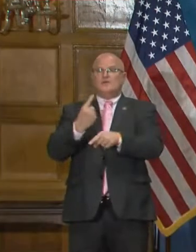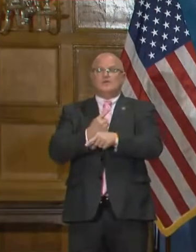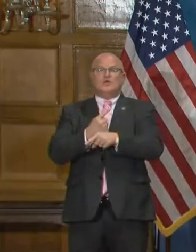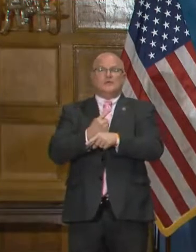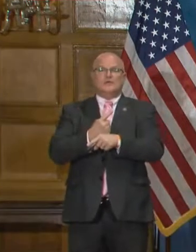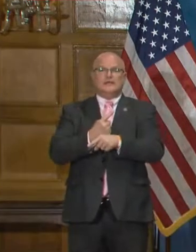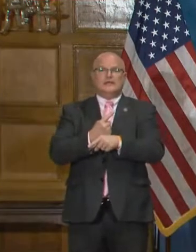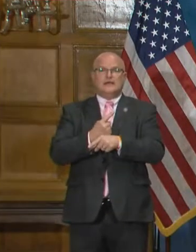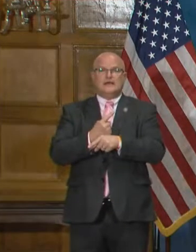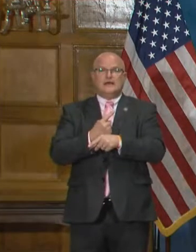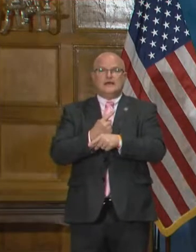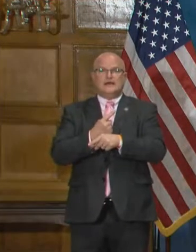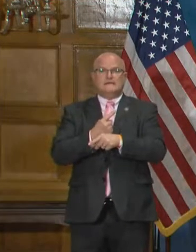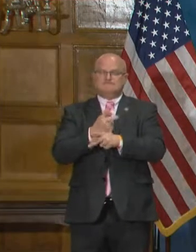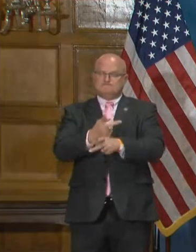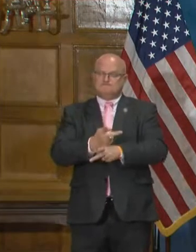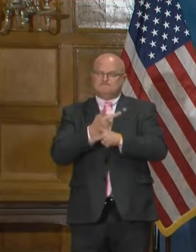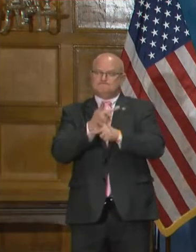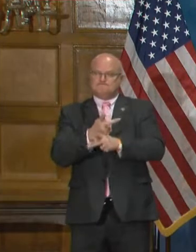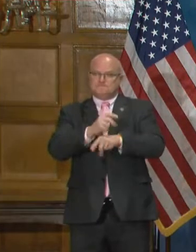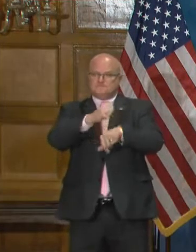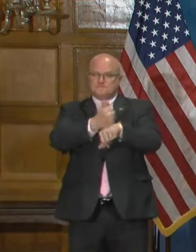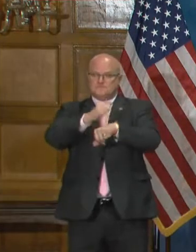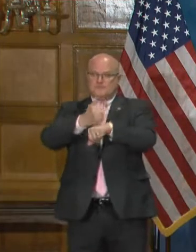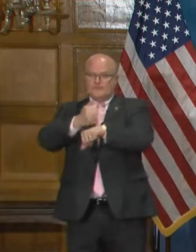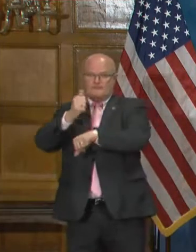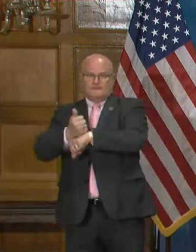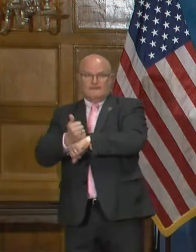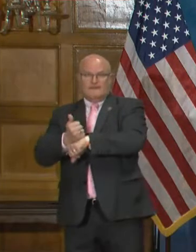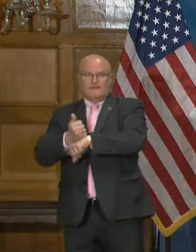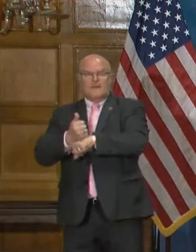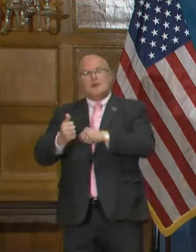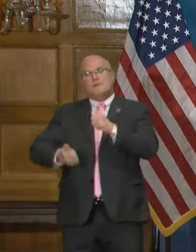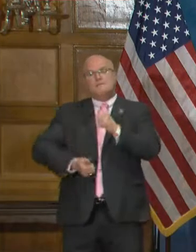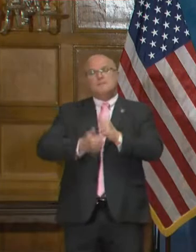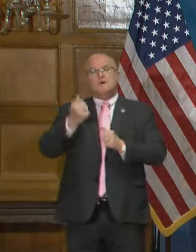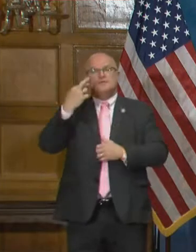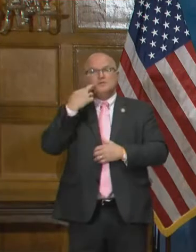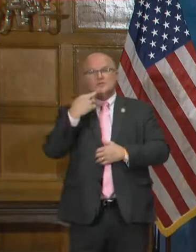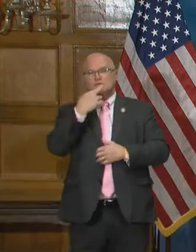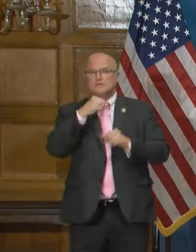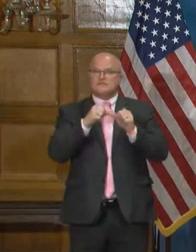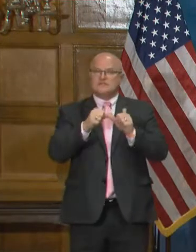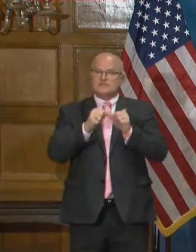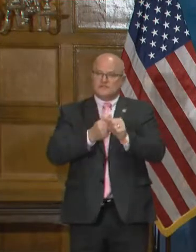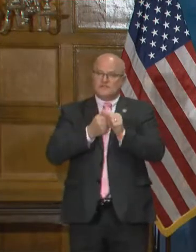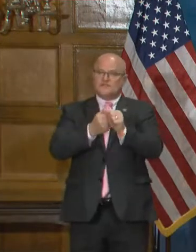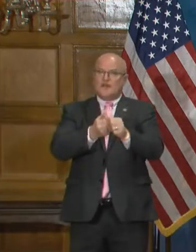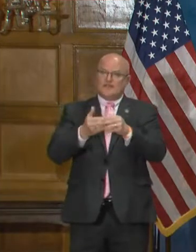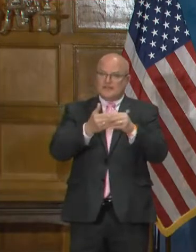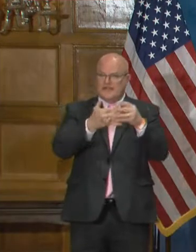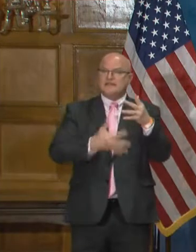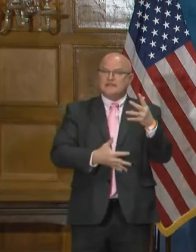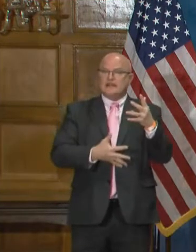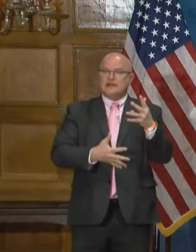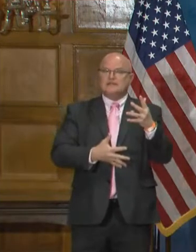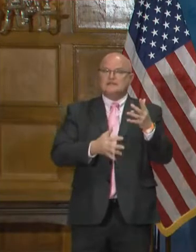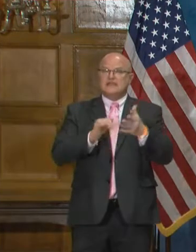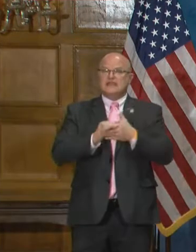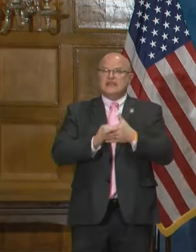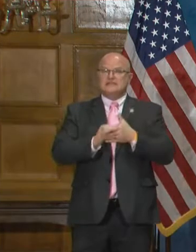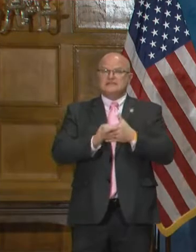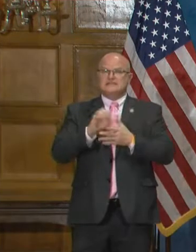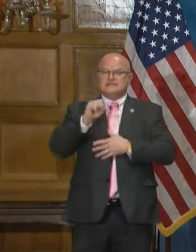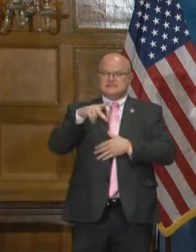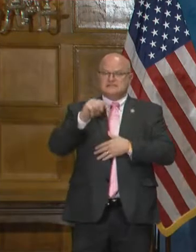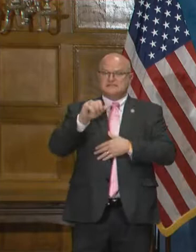precautions in place. Most restaurants continue to follow the guidelines, which is space